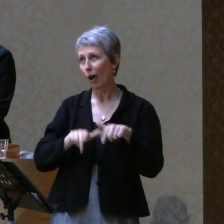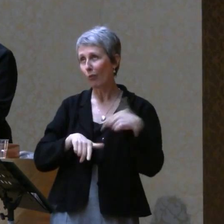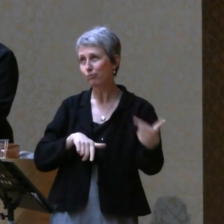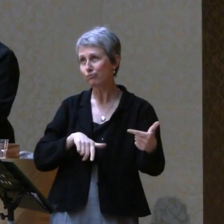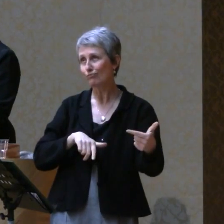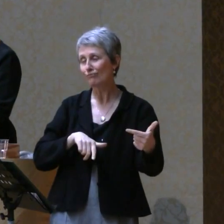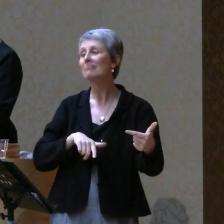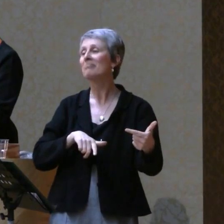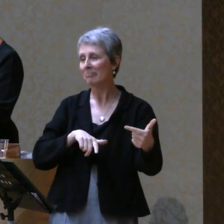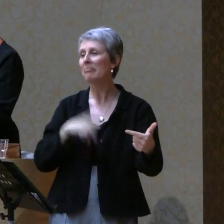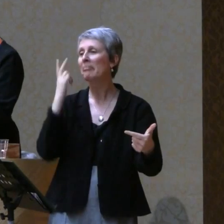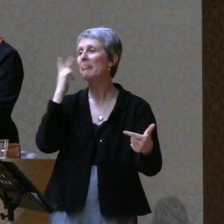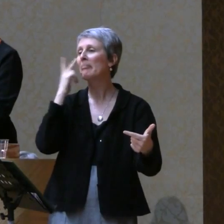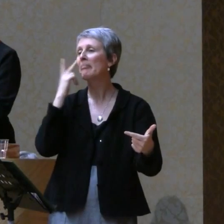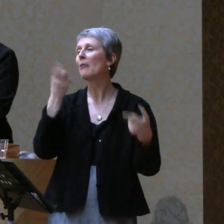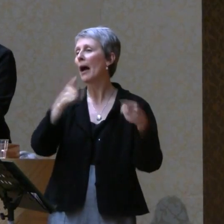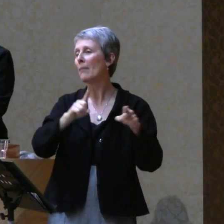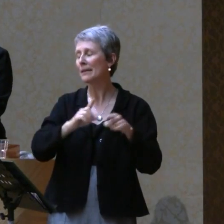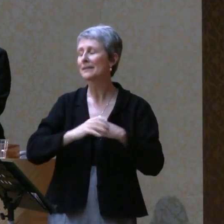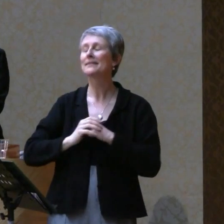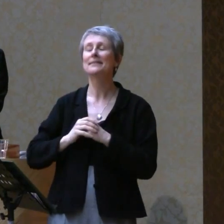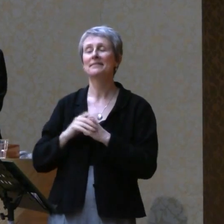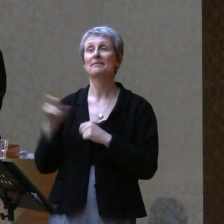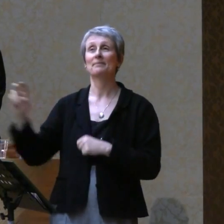And so he went for the rest of his life.